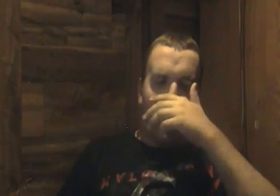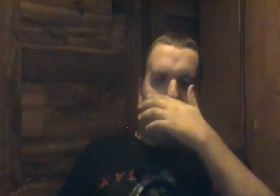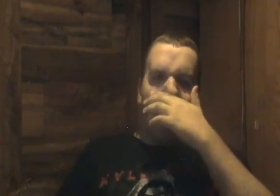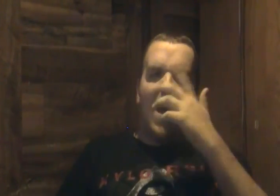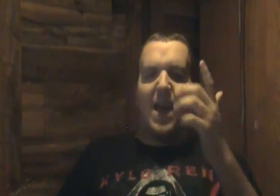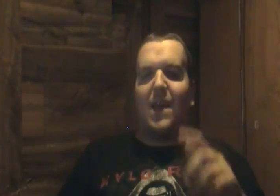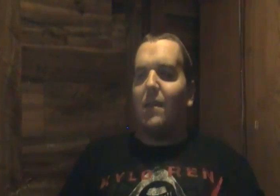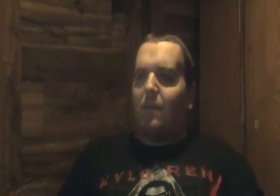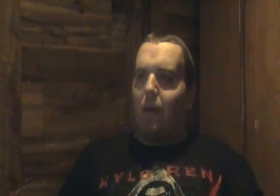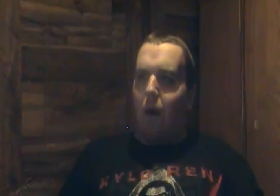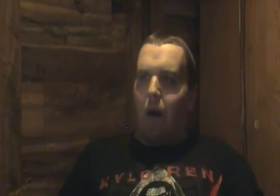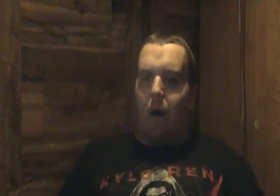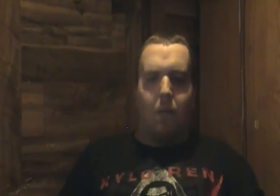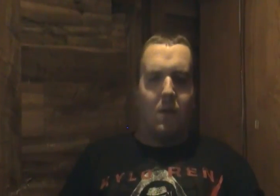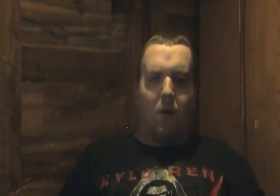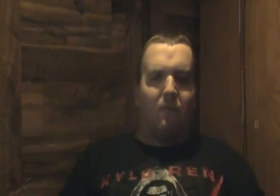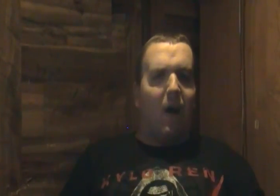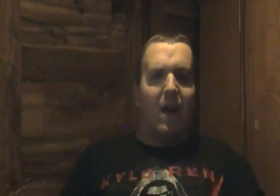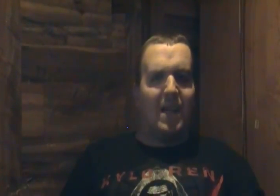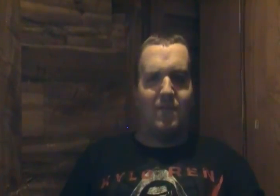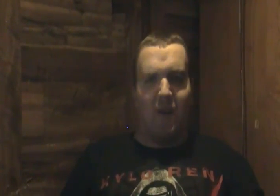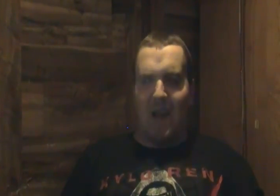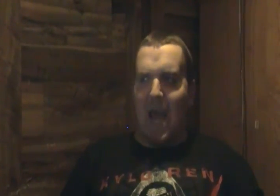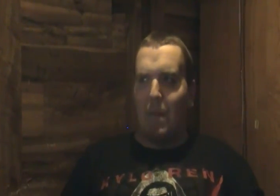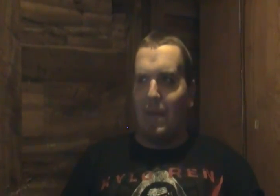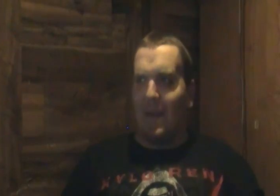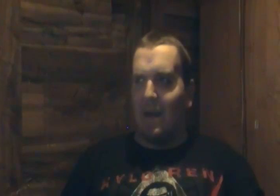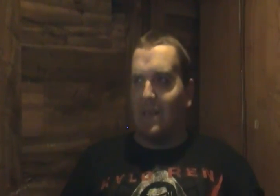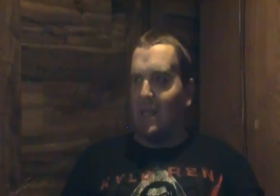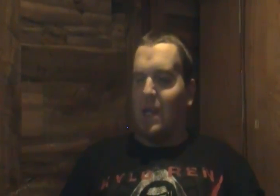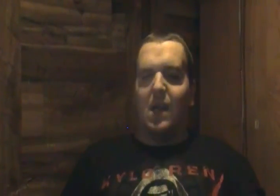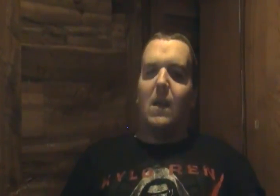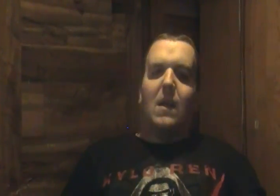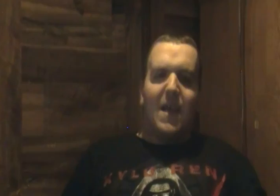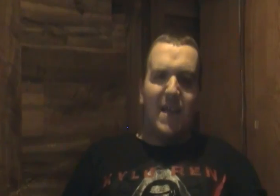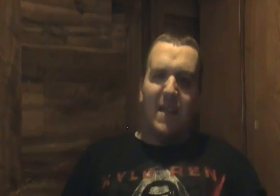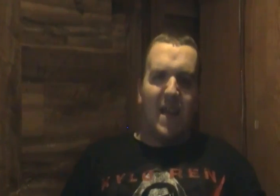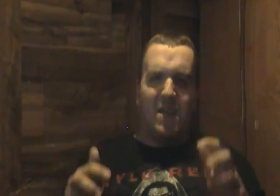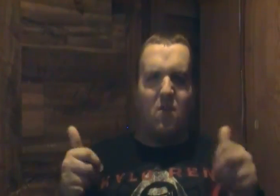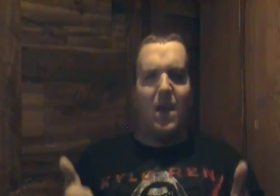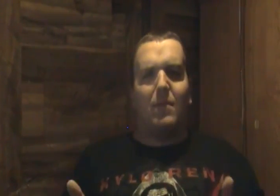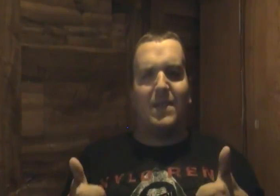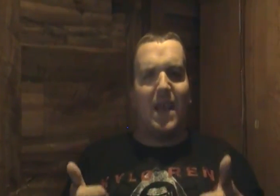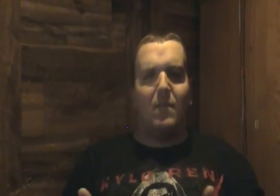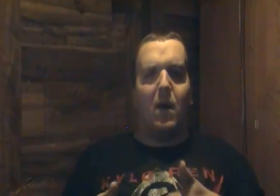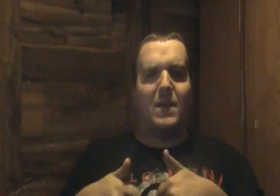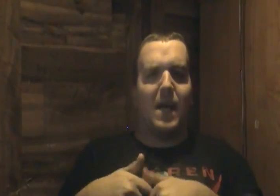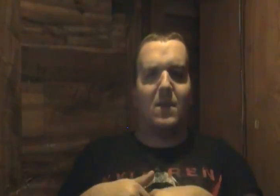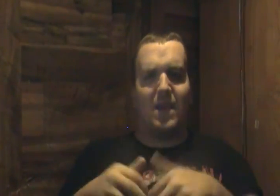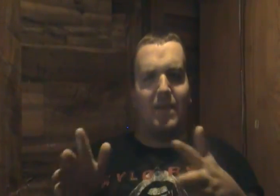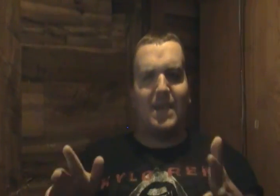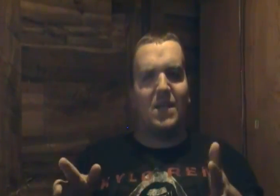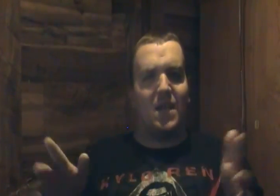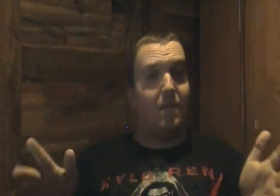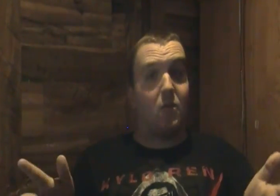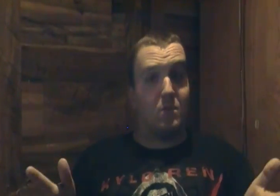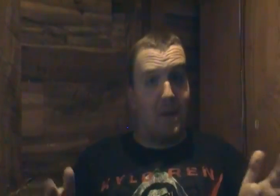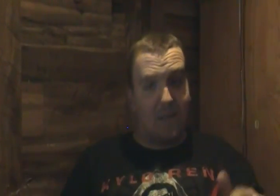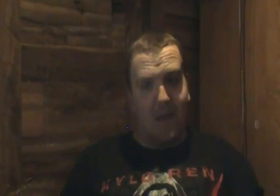and um kurt fogg is very happy because he he knew they would save the entire civilization in the first place